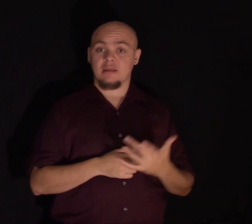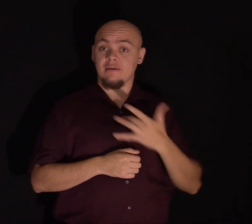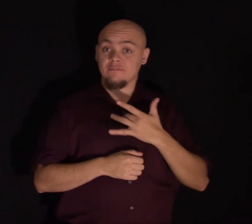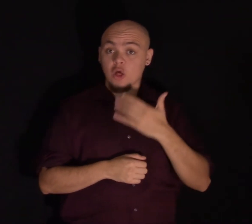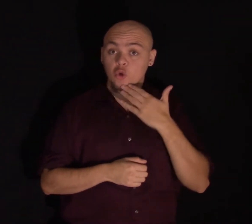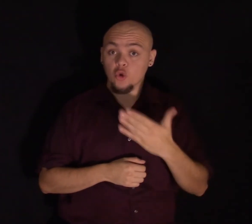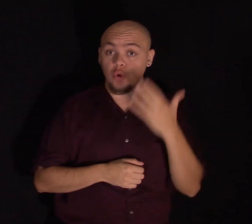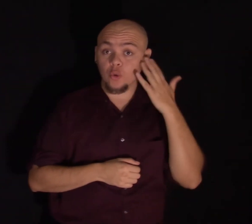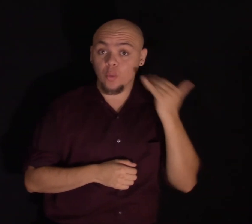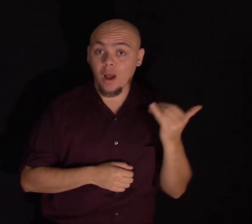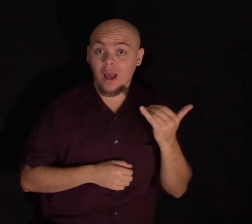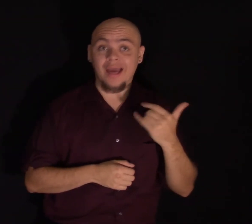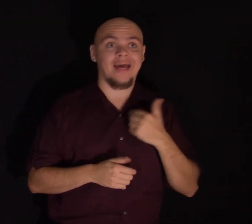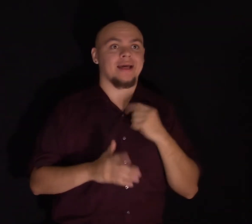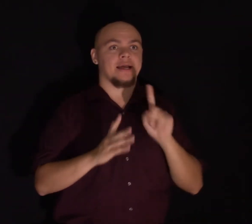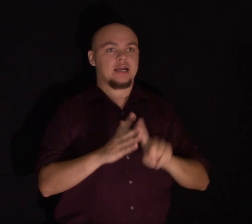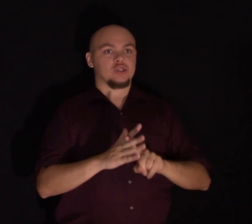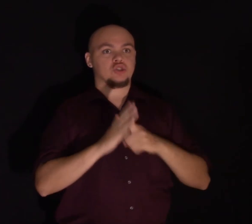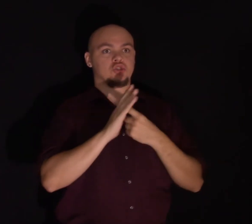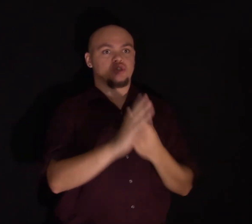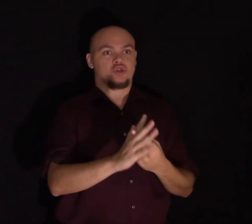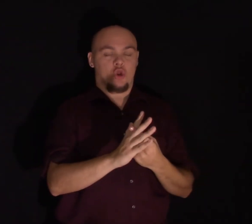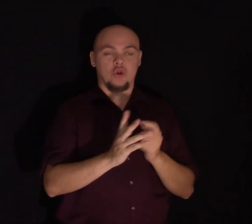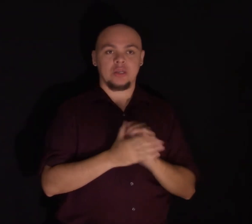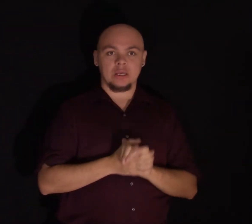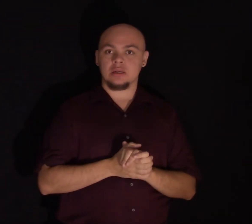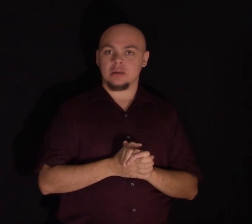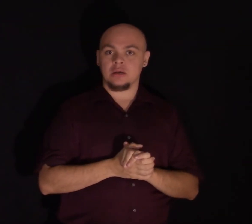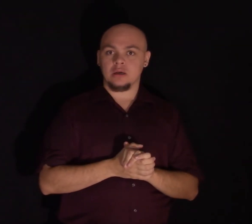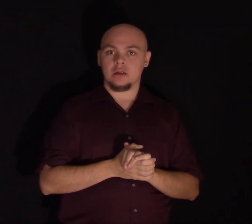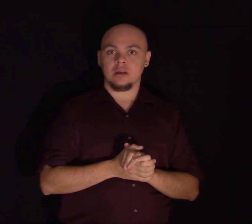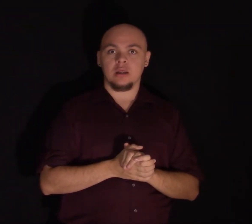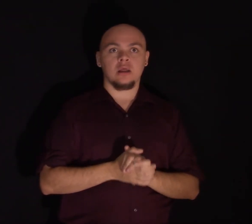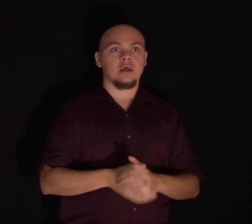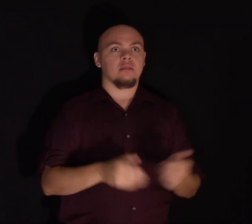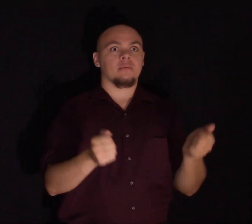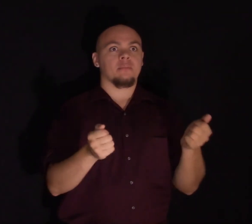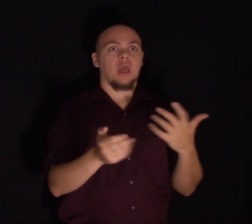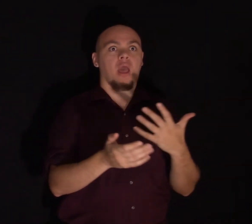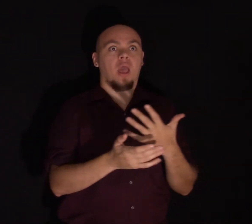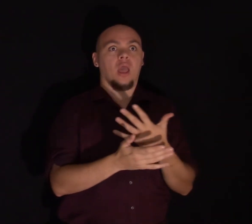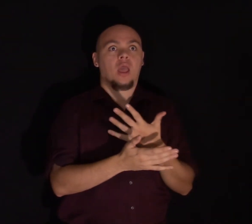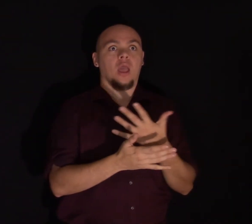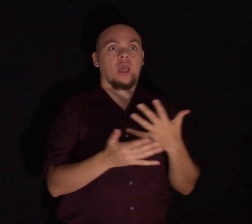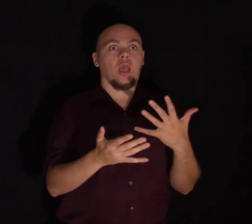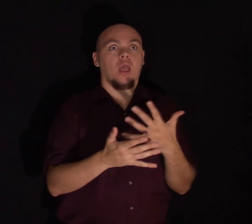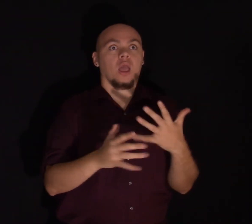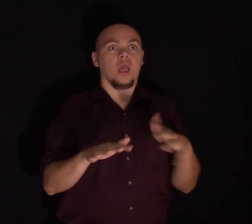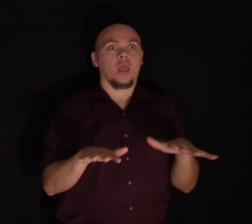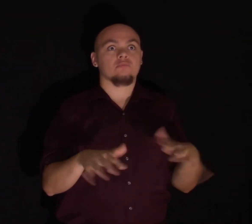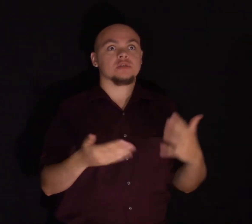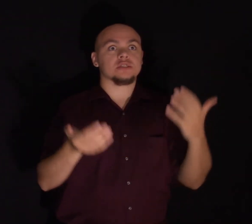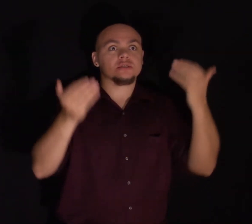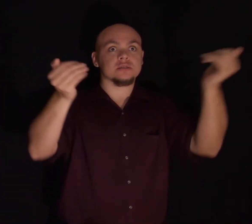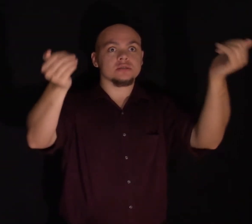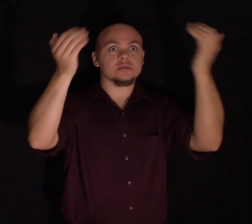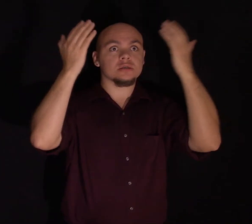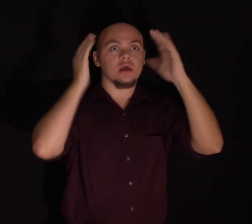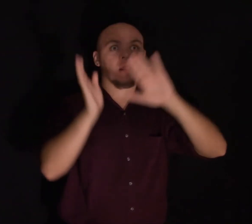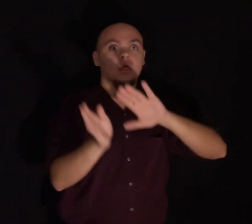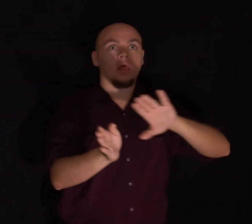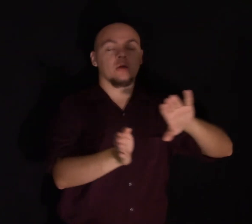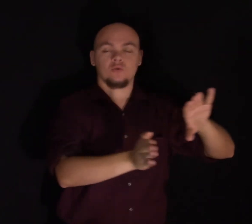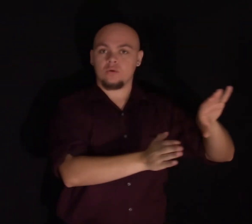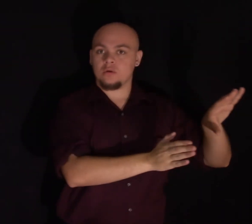I'd started it. And I'd taken the nightmare out of it. And I'd taken the feelings of being overwhelmed out of it.